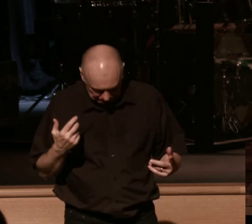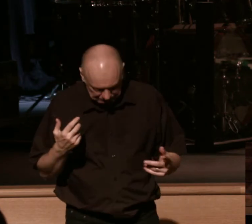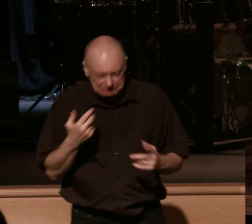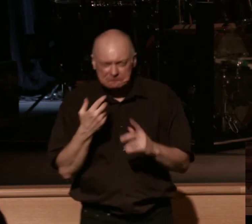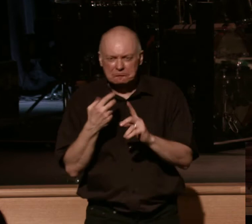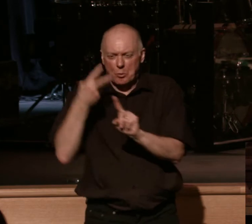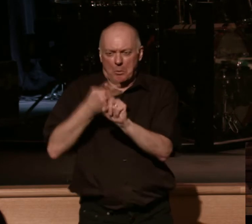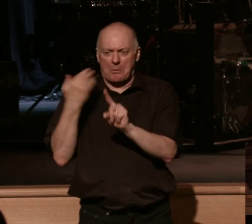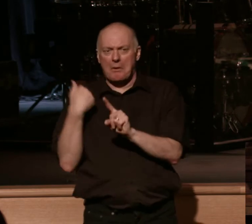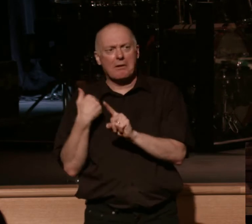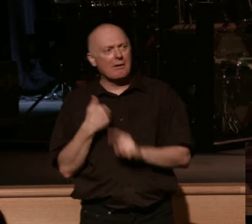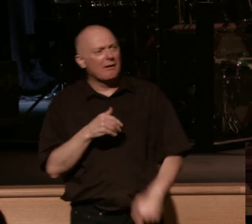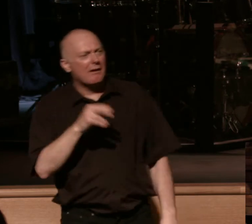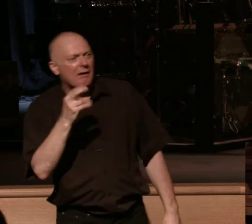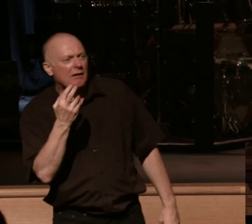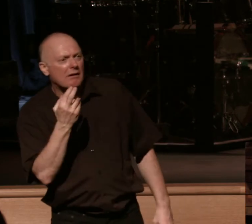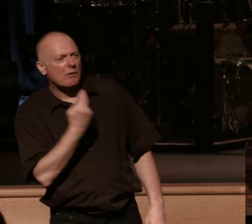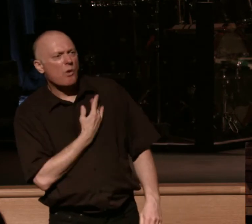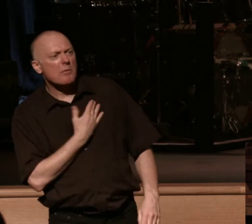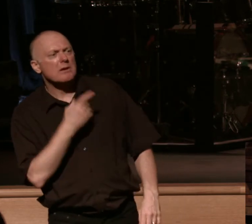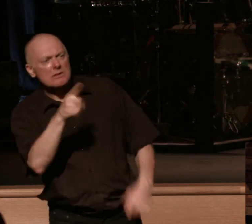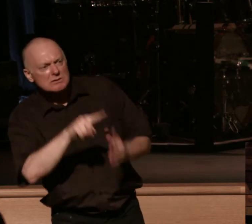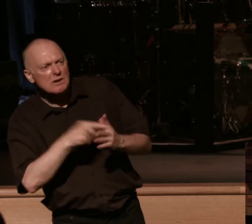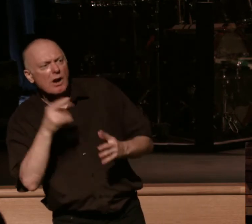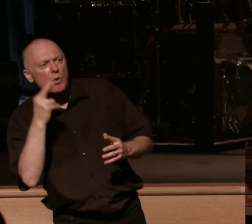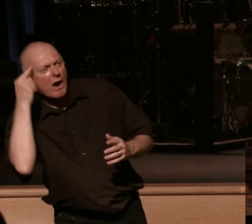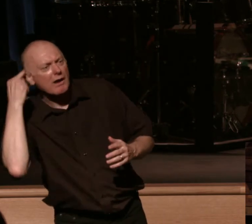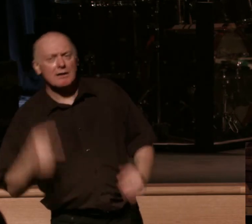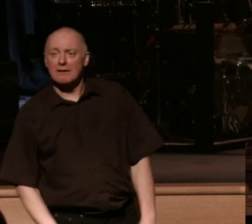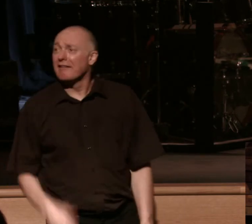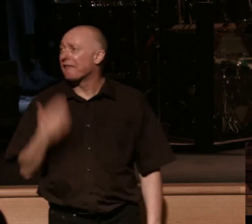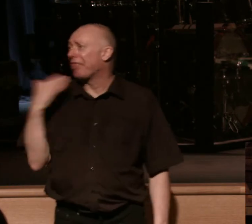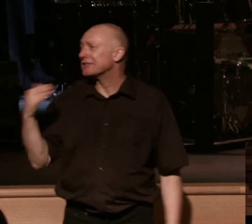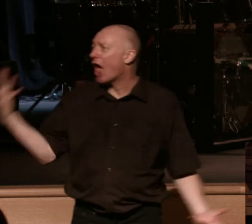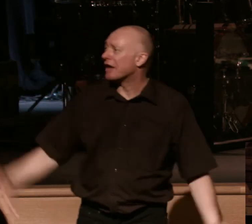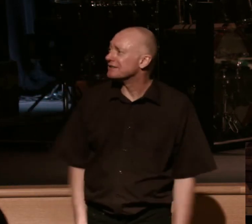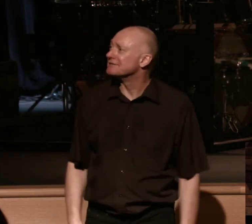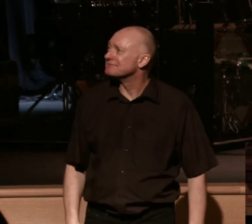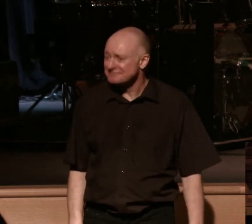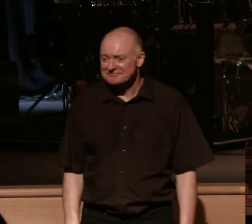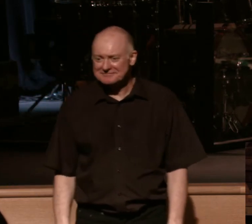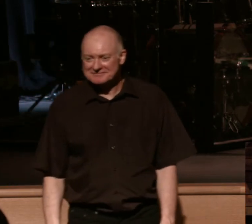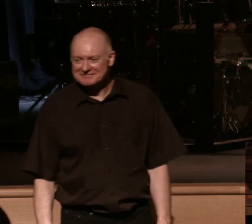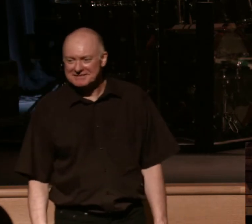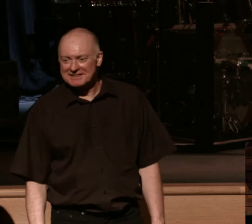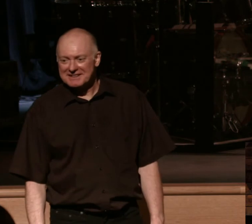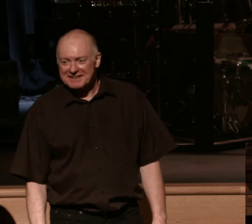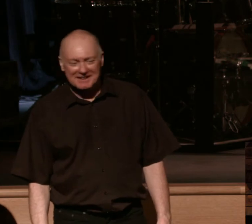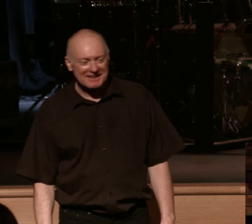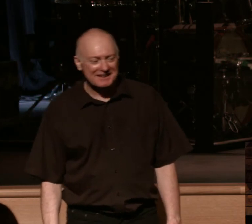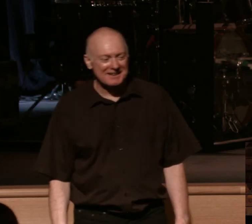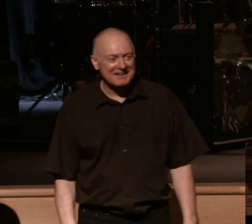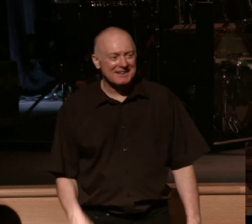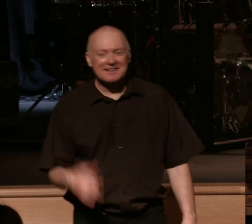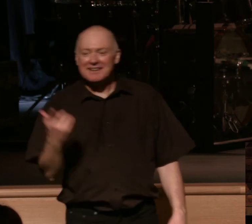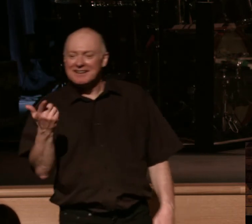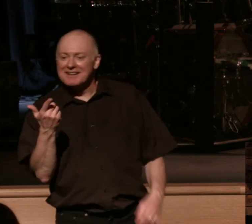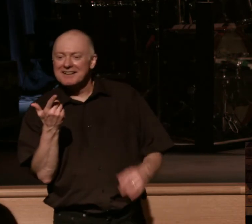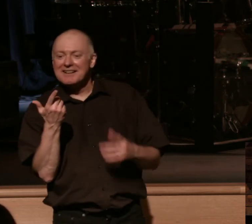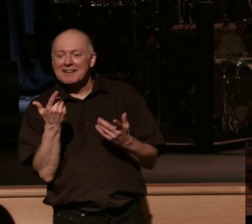hey Robbie you got a lot of gray hair coming in thanks man thanks appreciate that yeah that's good I don't really care I'm kind of groaning you know and so another guy